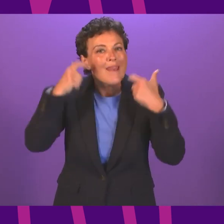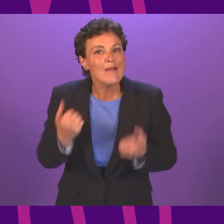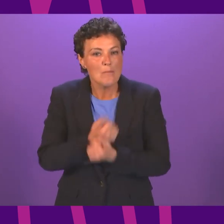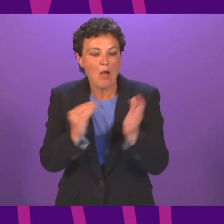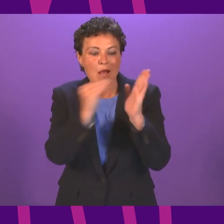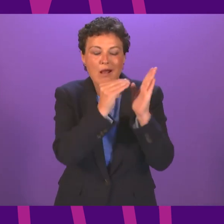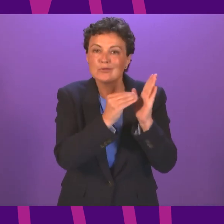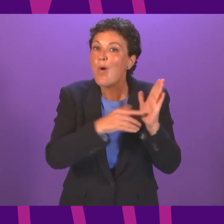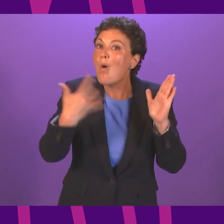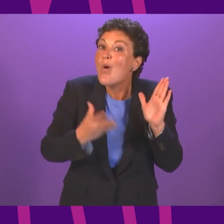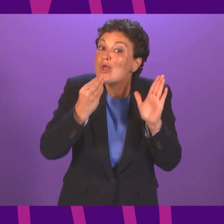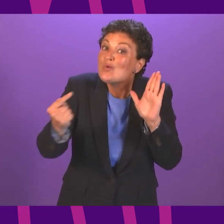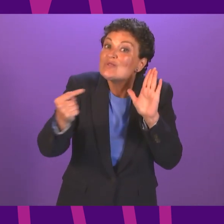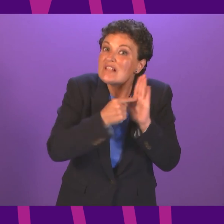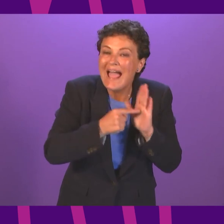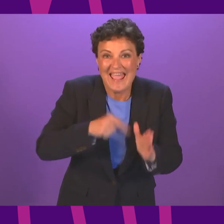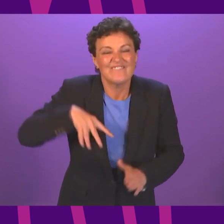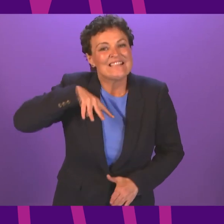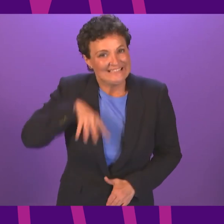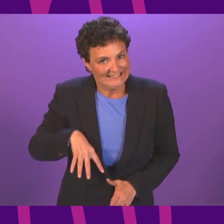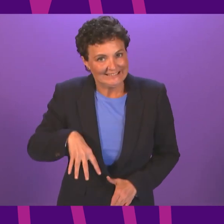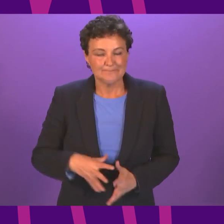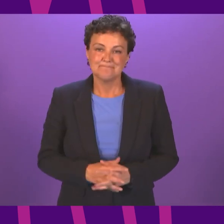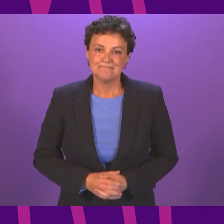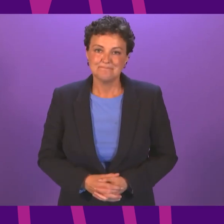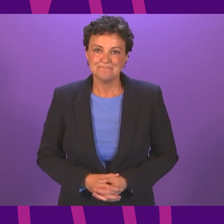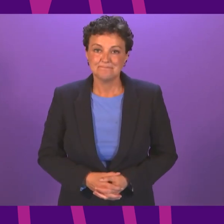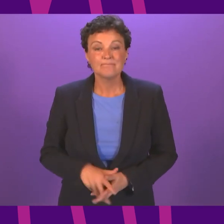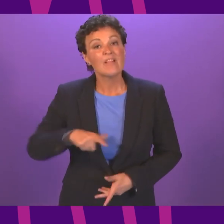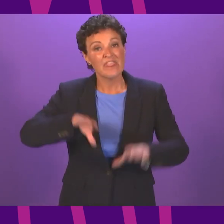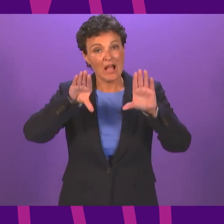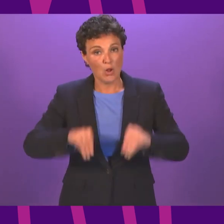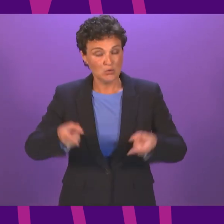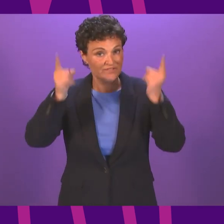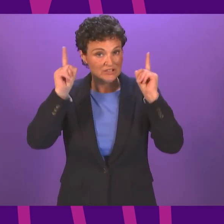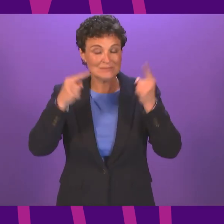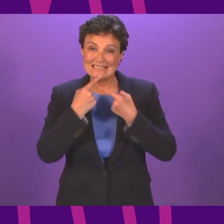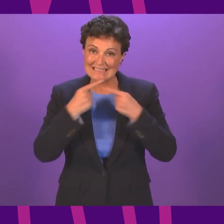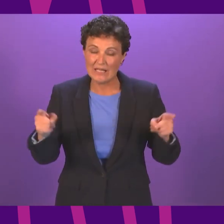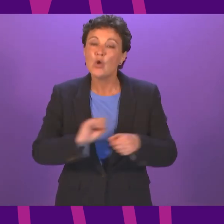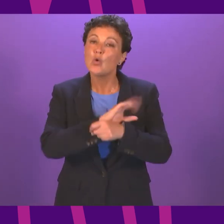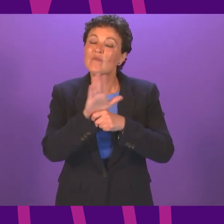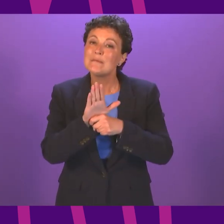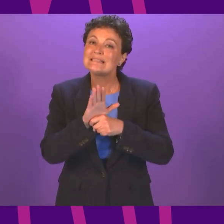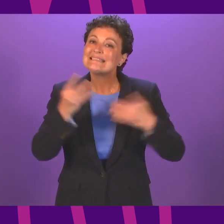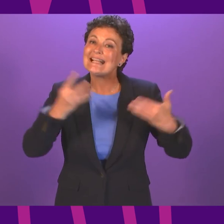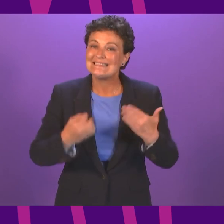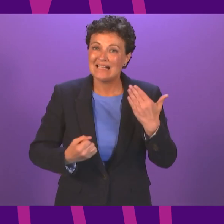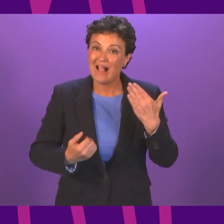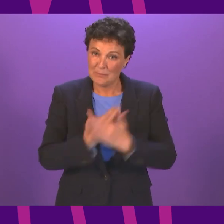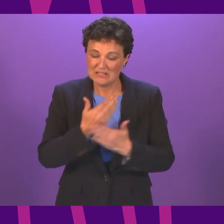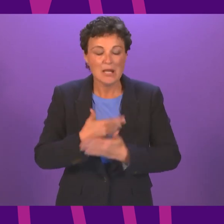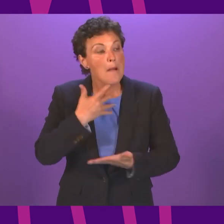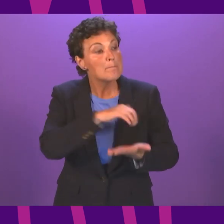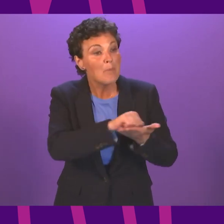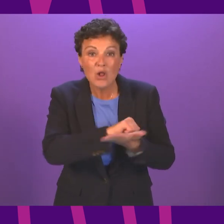the opportunity to scrutinise them over the next three days. That concludes the First Minister's statement COVID-19 update. My apologies to those